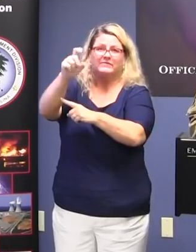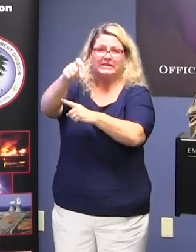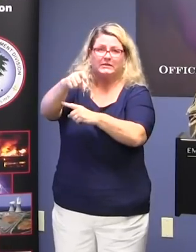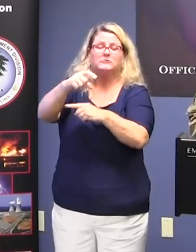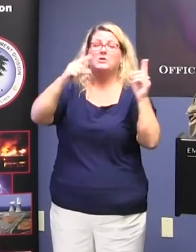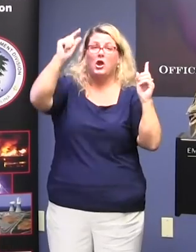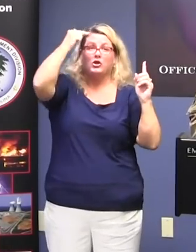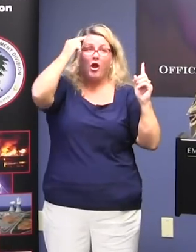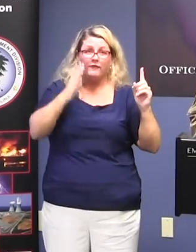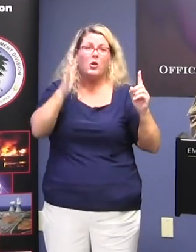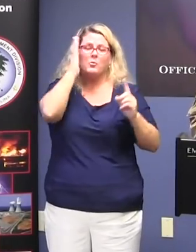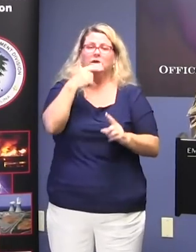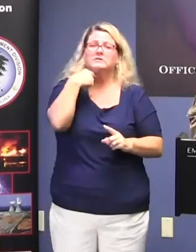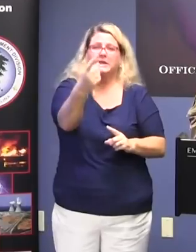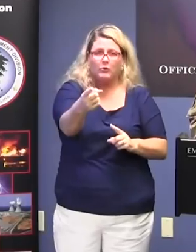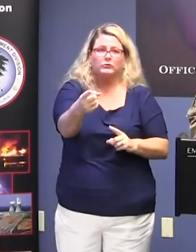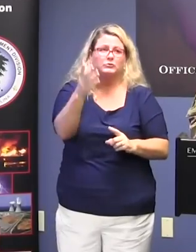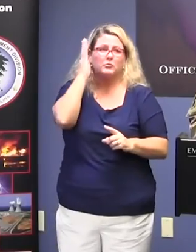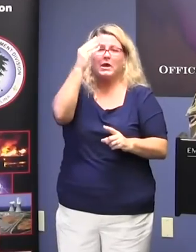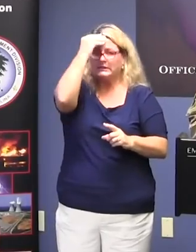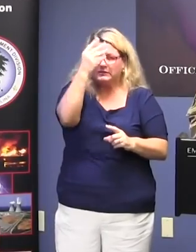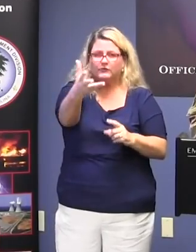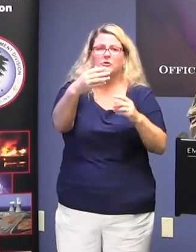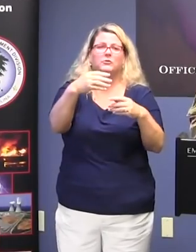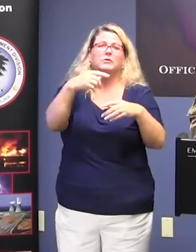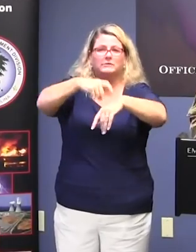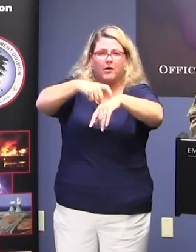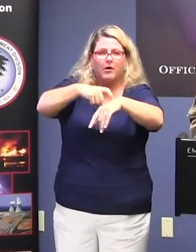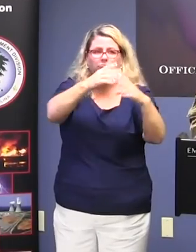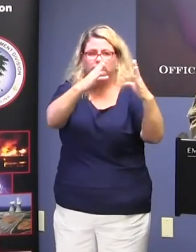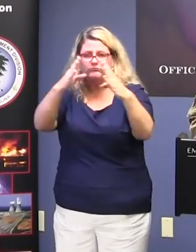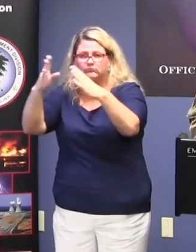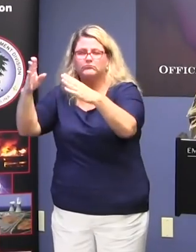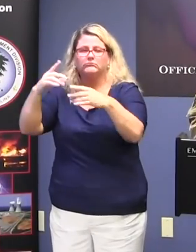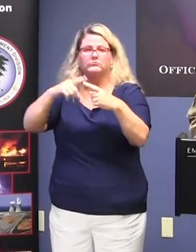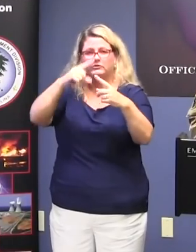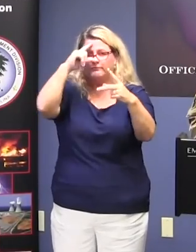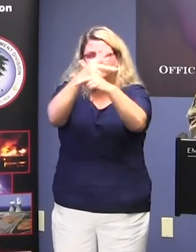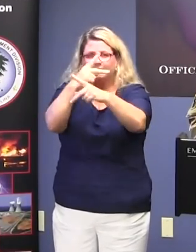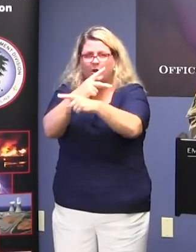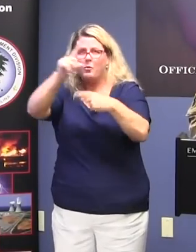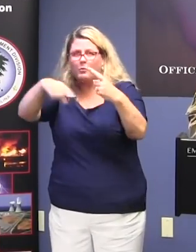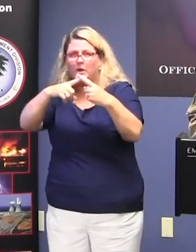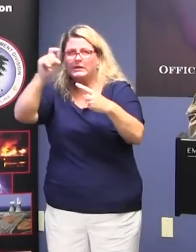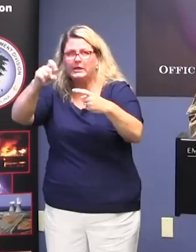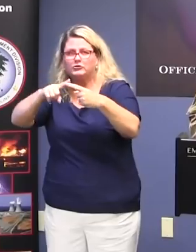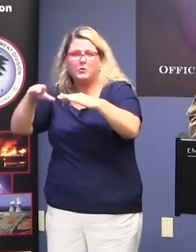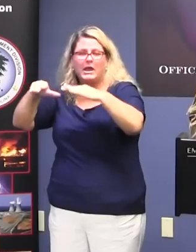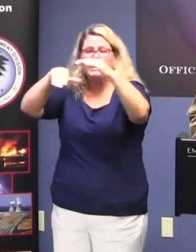be providing timely information to allow you to execute those plans that you make